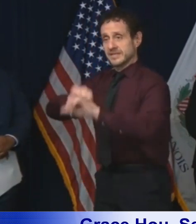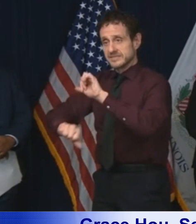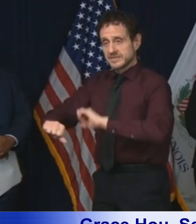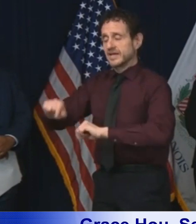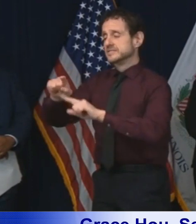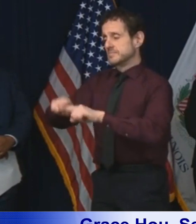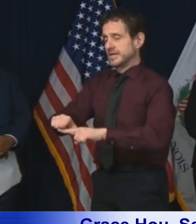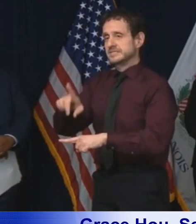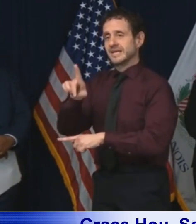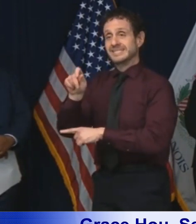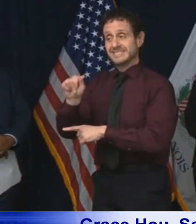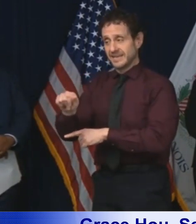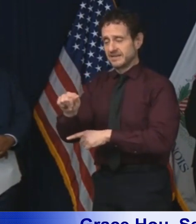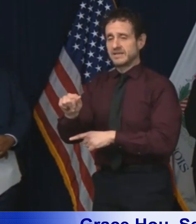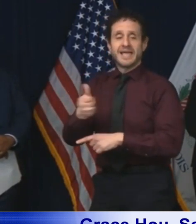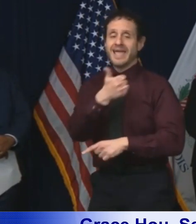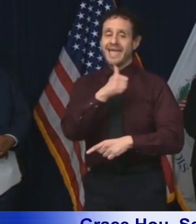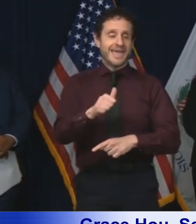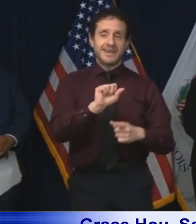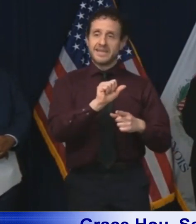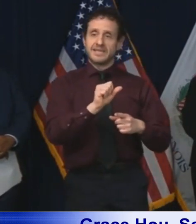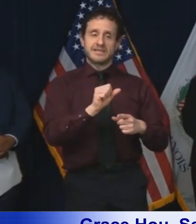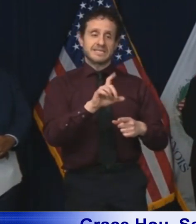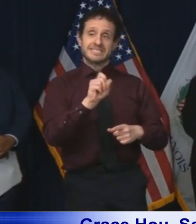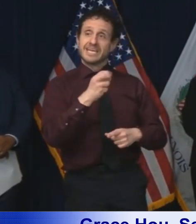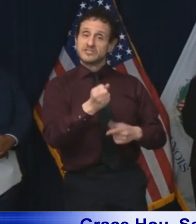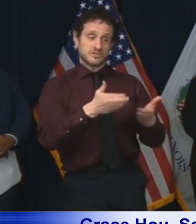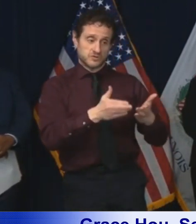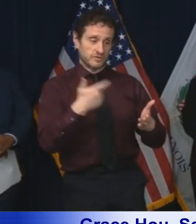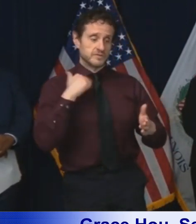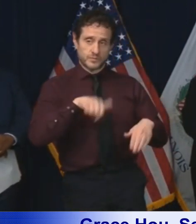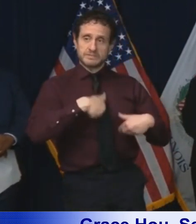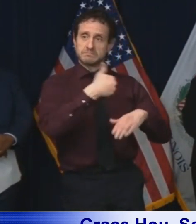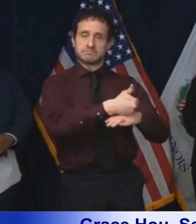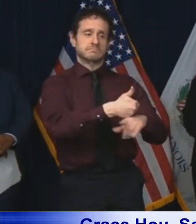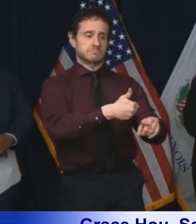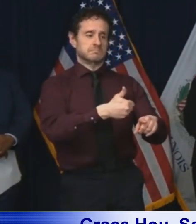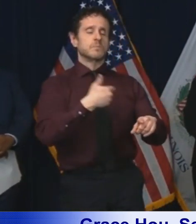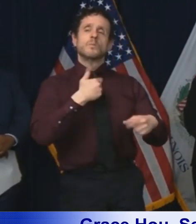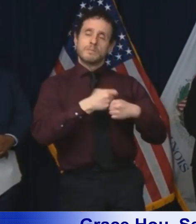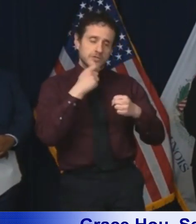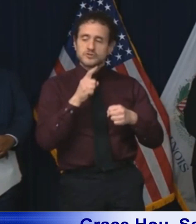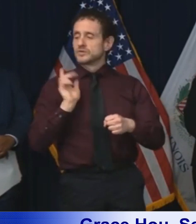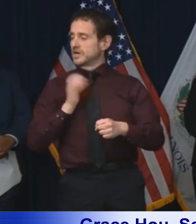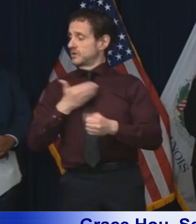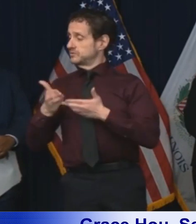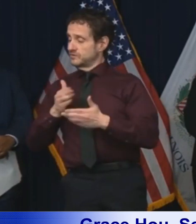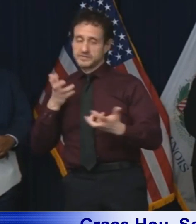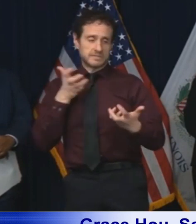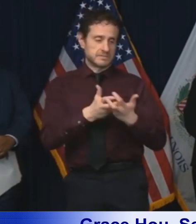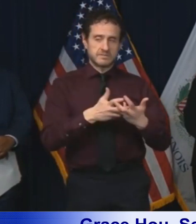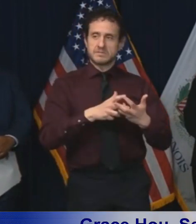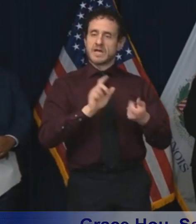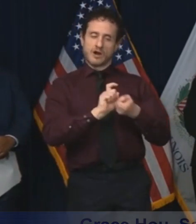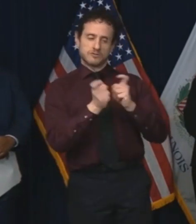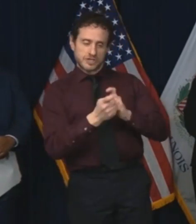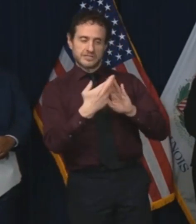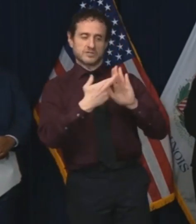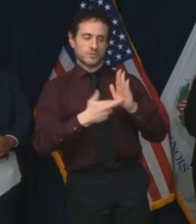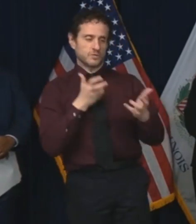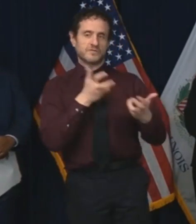is tailored to each type of setting that is under our purview and that factors in our state's access to PPE and our